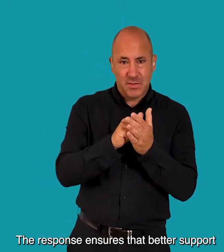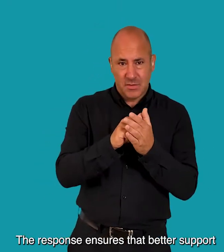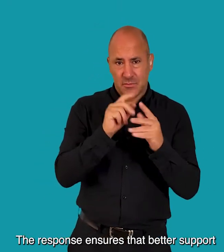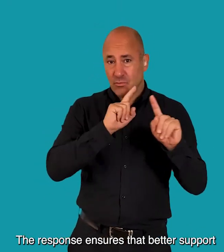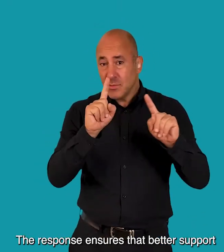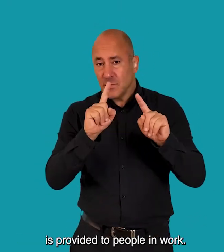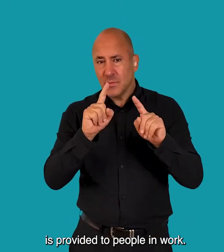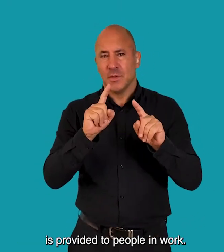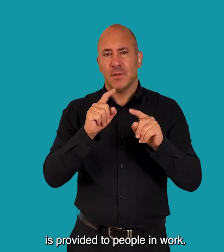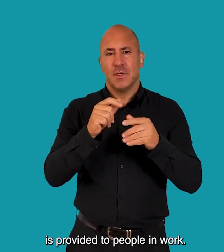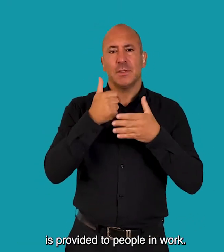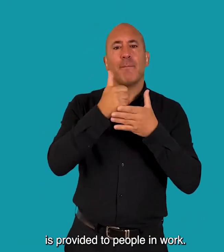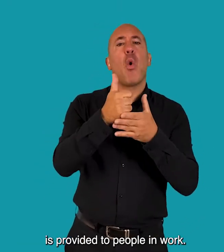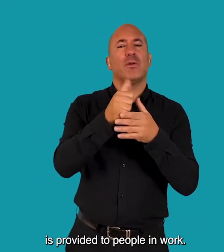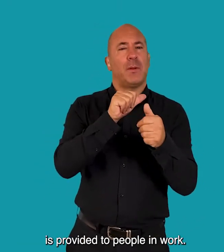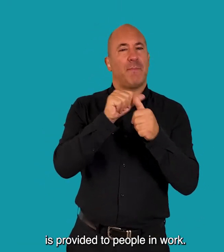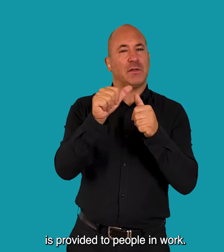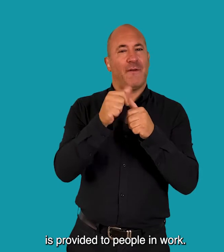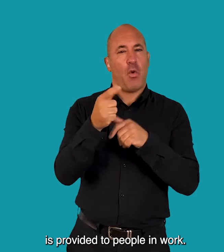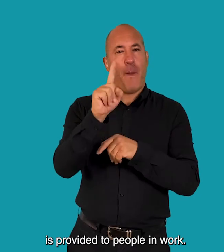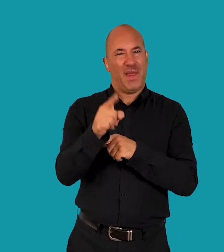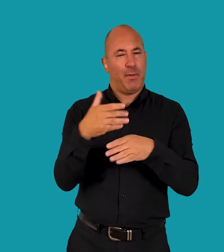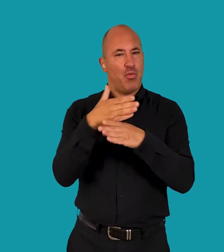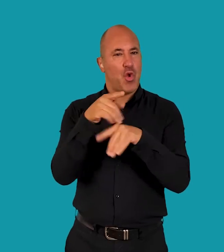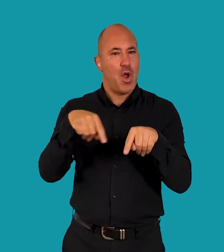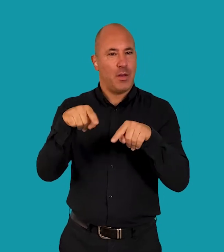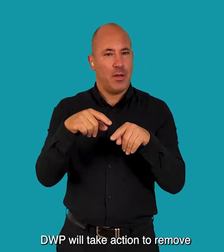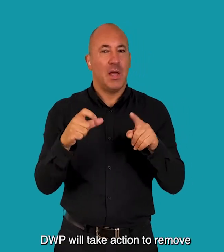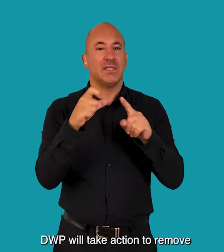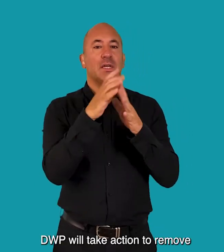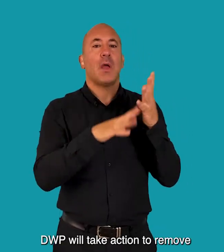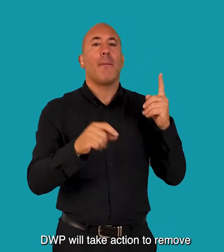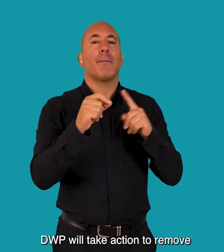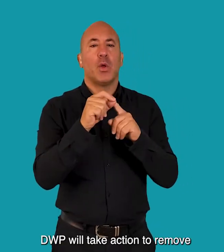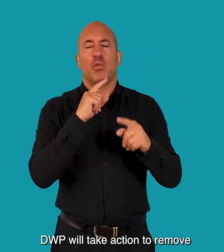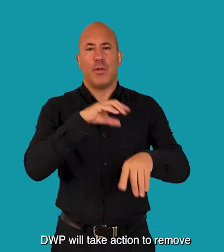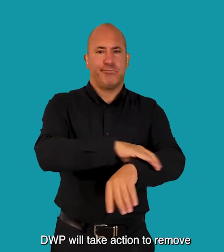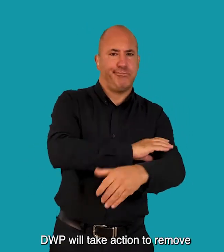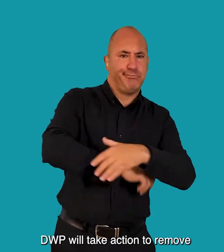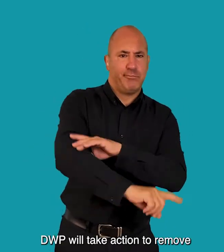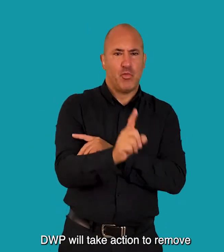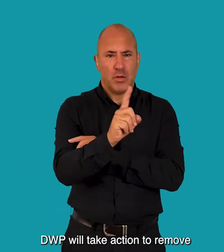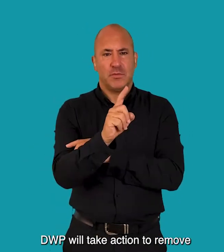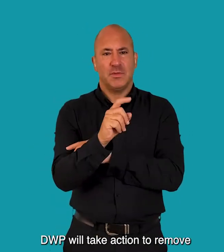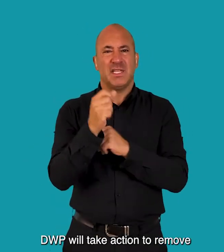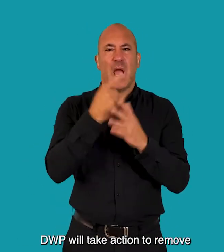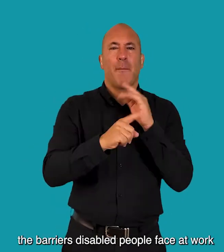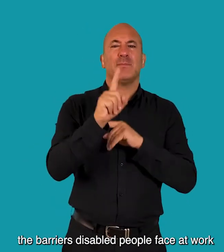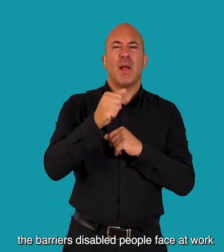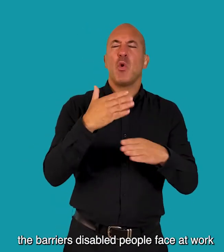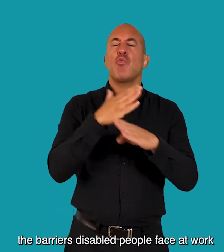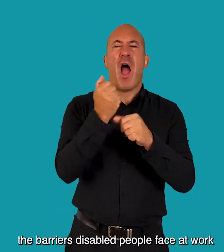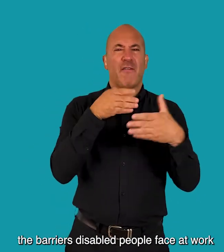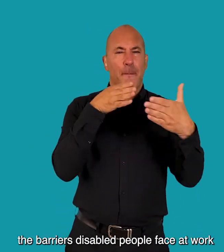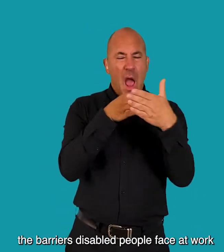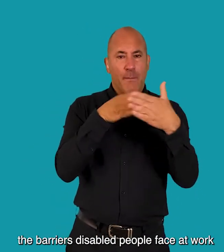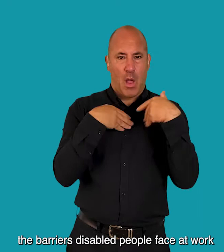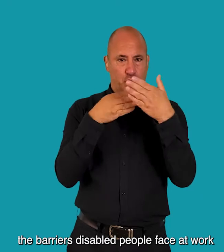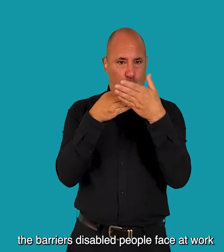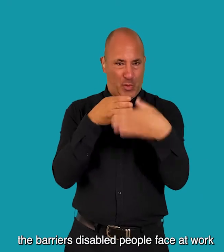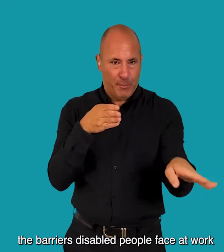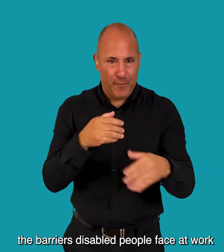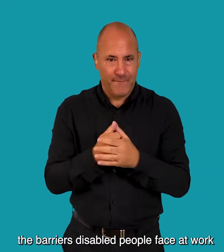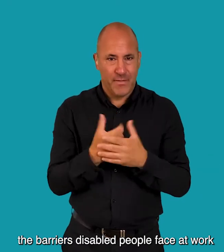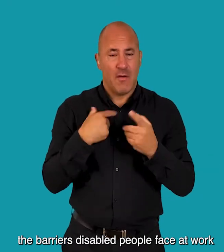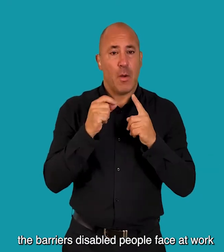that better support is provided to people in work DWP will take action to remove the barriers disabled